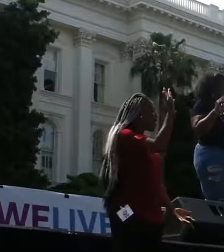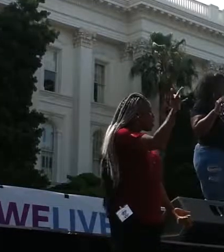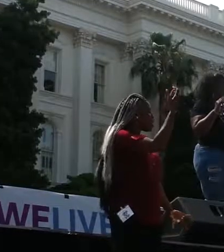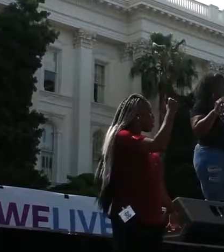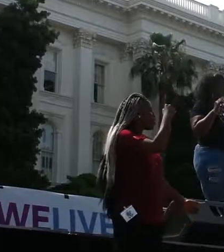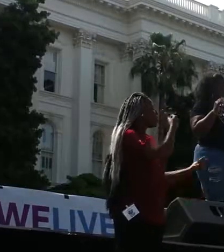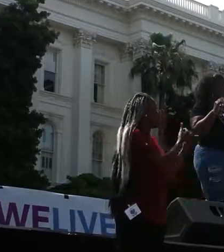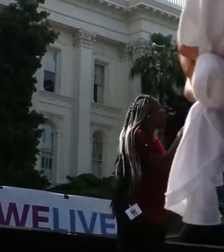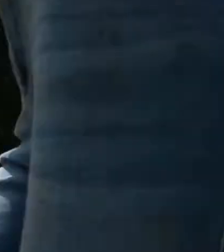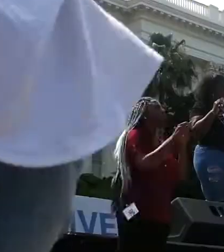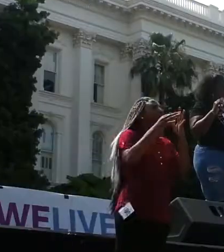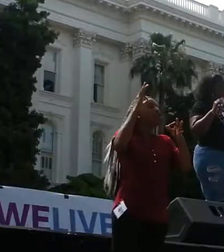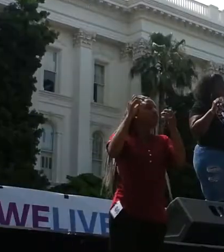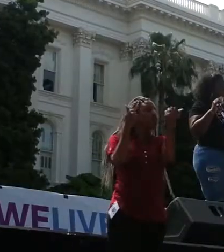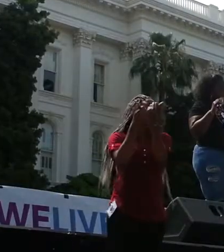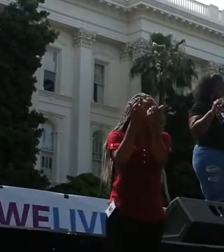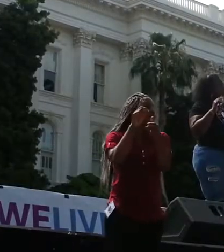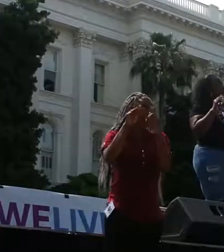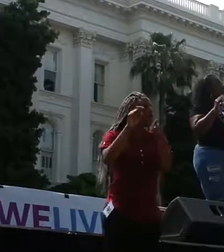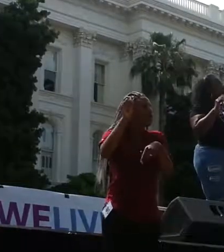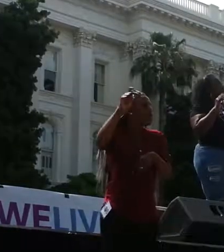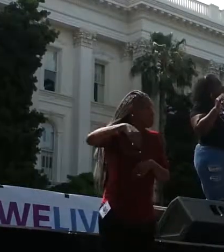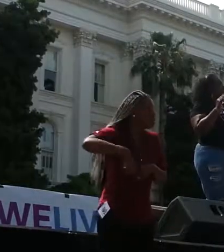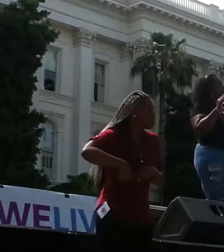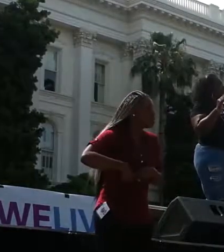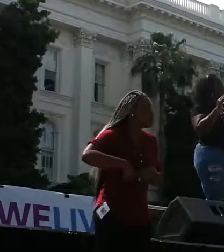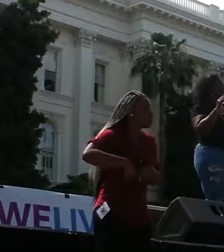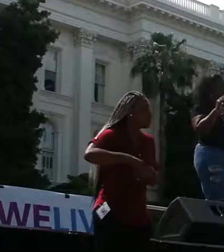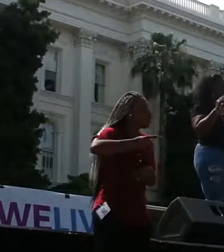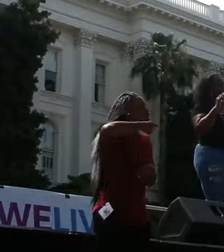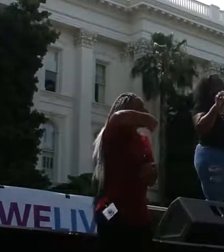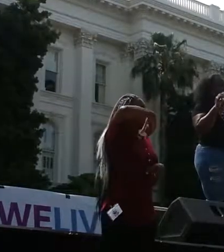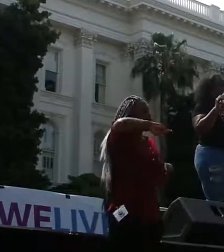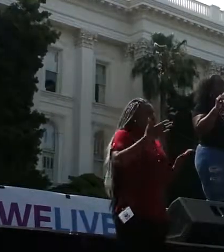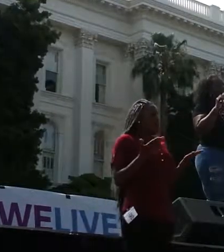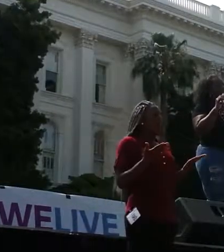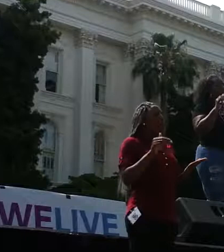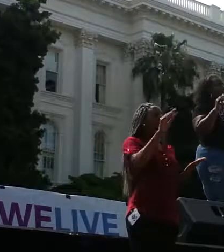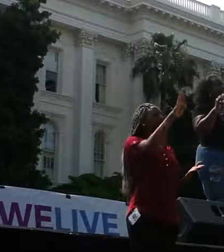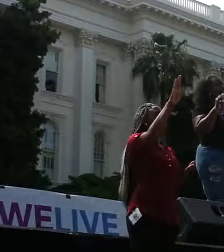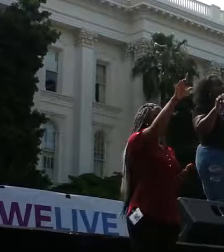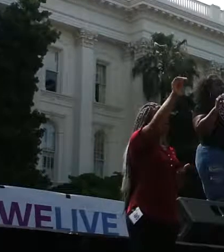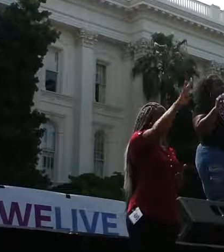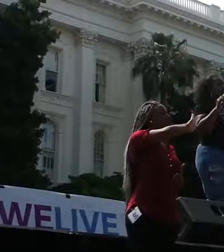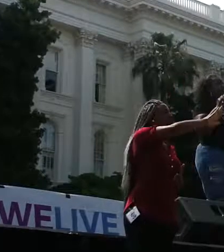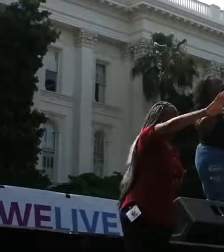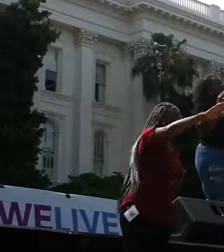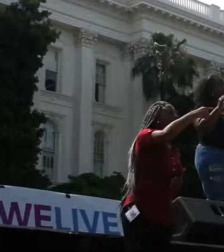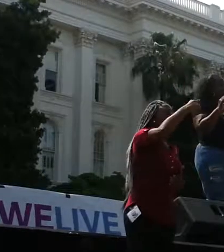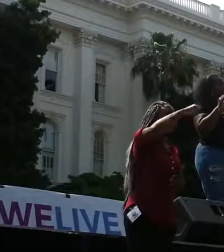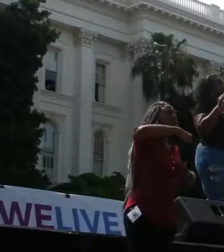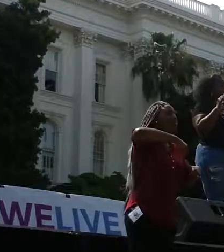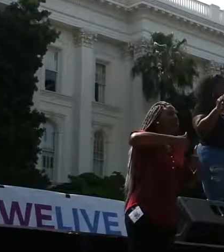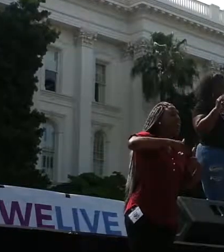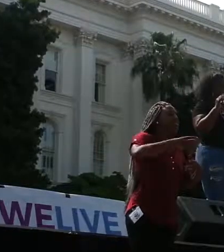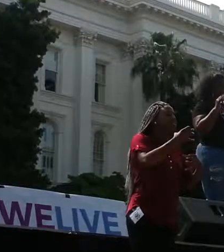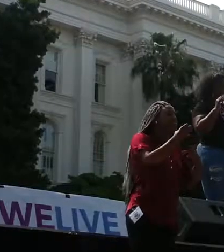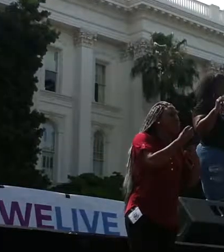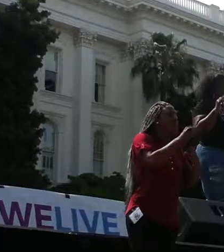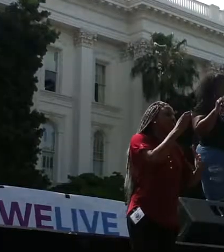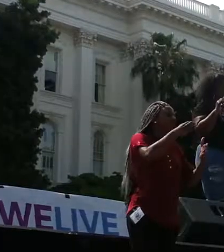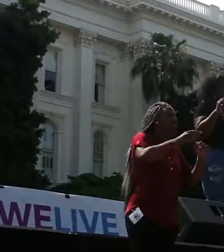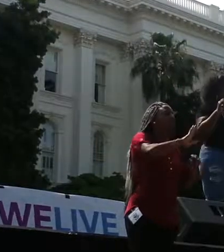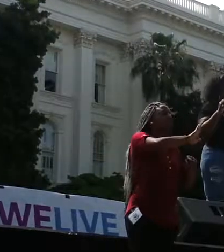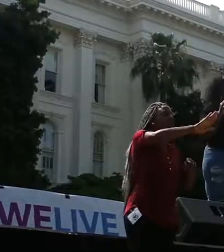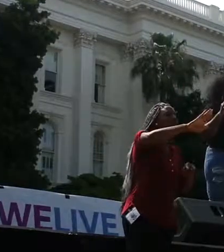court support to those who in need. We, your Black Lives Matter, your Black Lives Matter chapter, your Black Lives